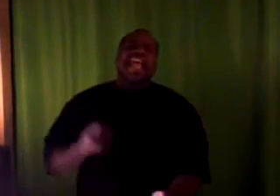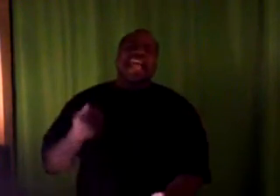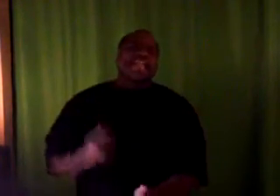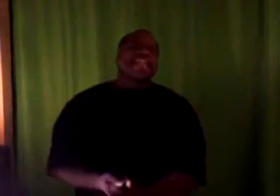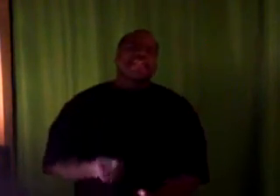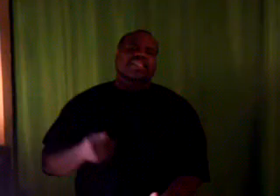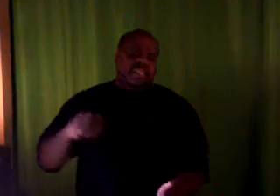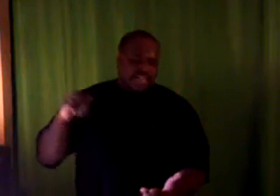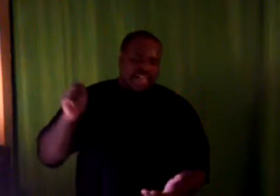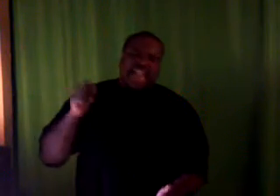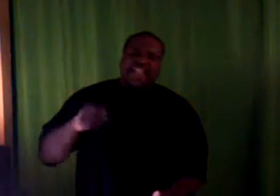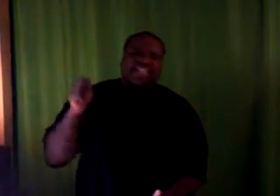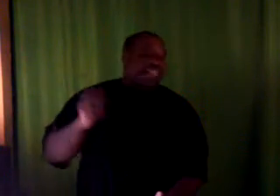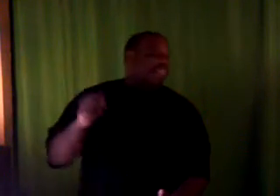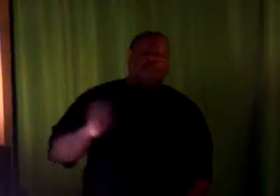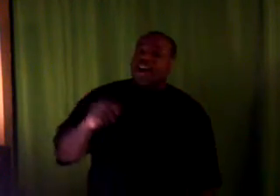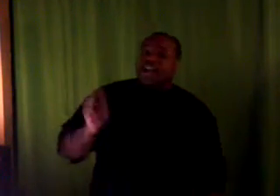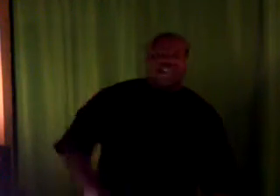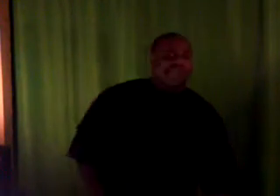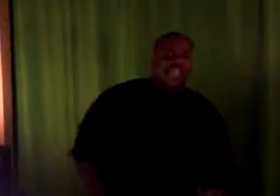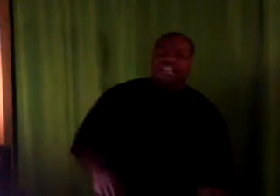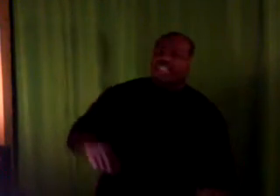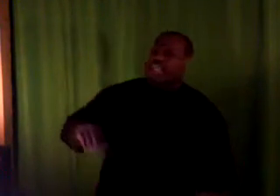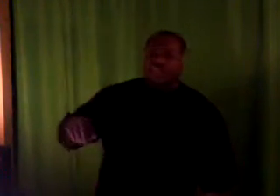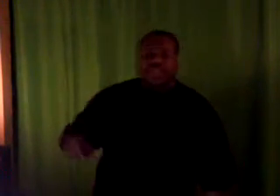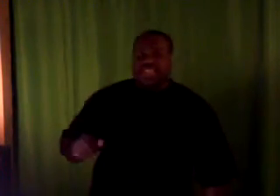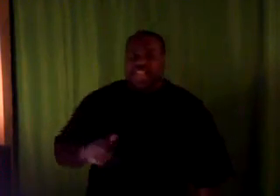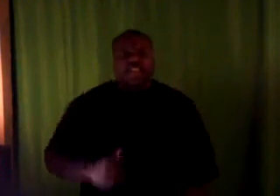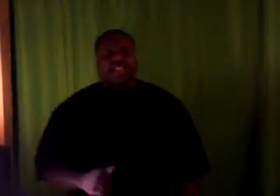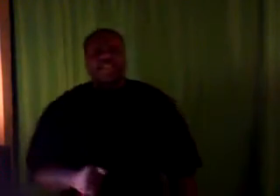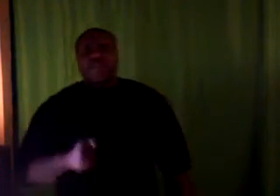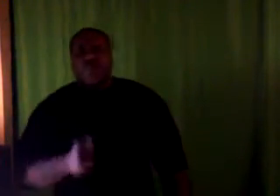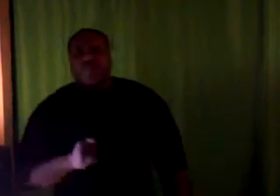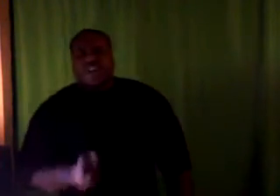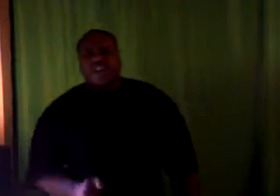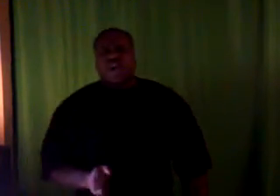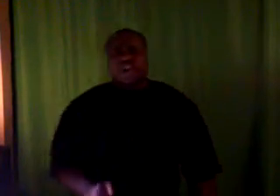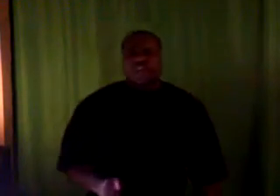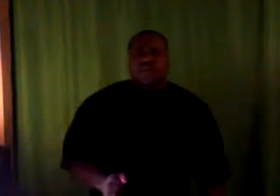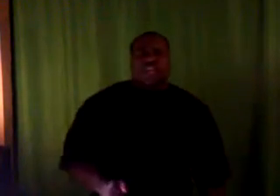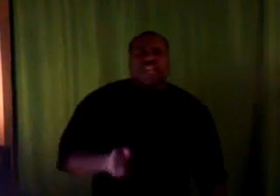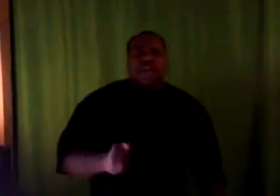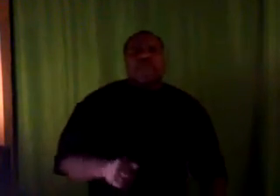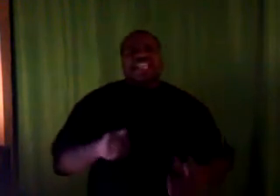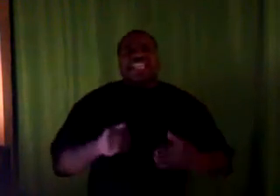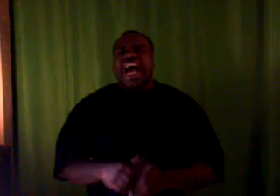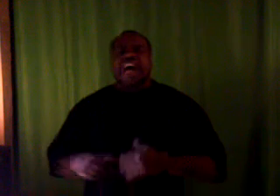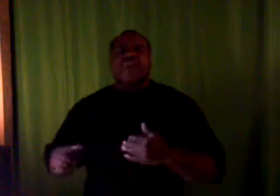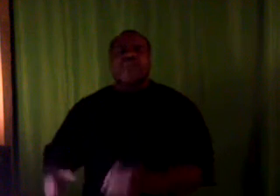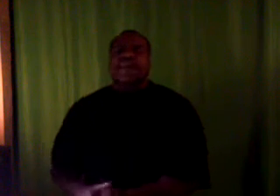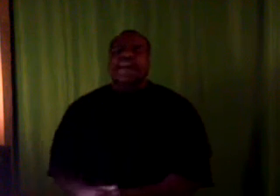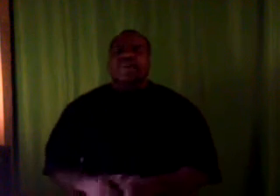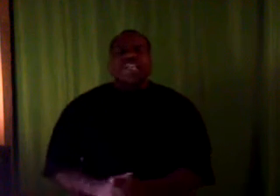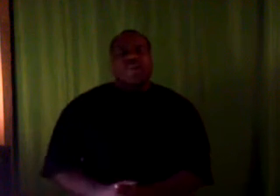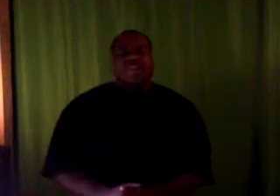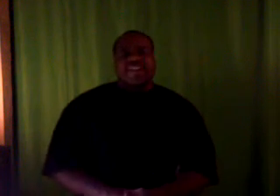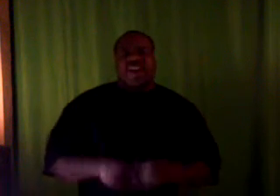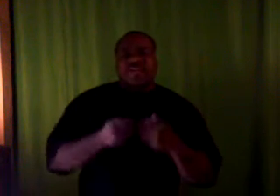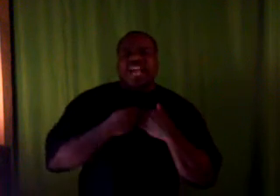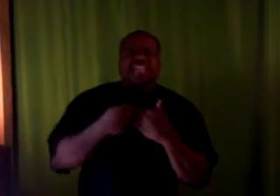and live in this century right here, man. This is ridiculous what we are going through. And we are dying over a block that we don't even own. And we got